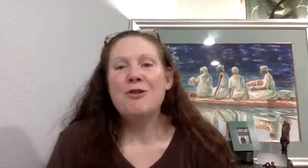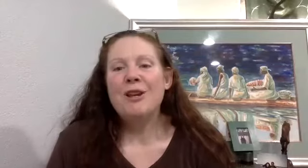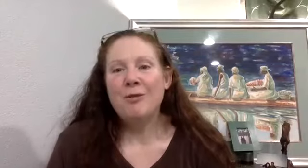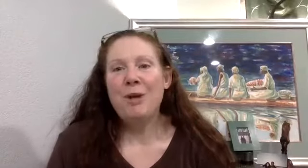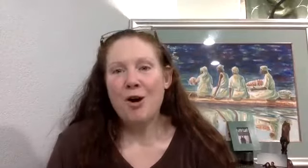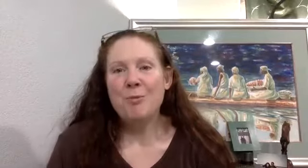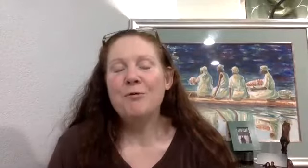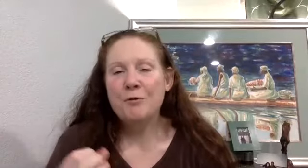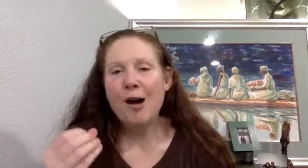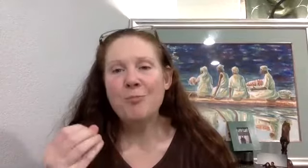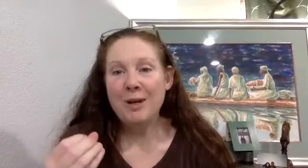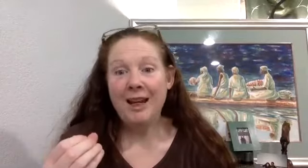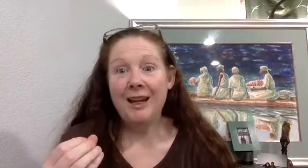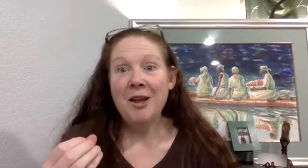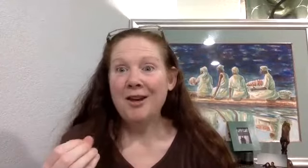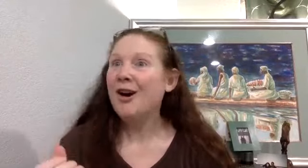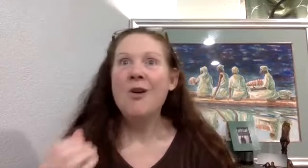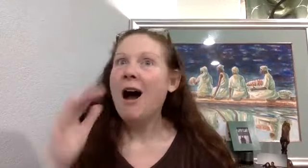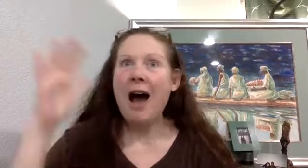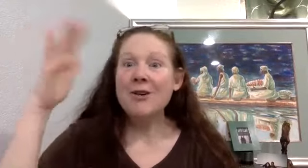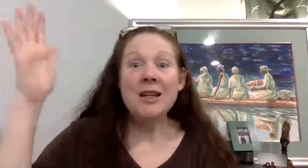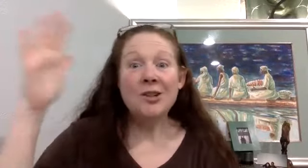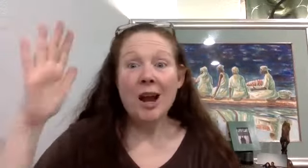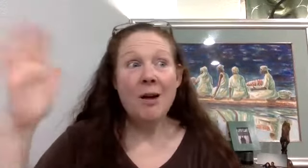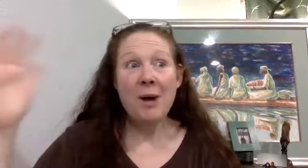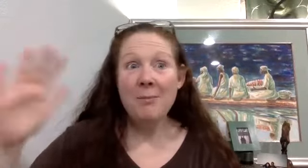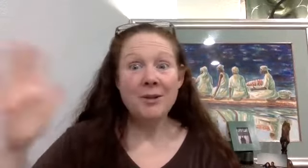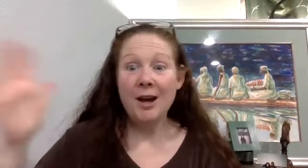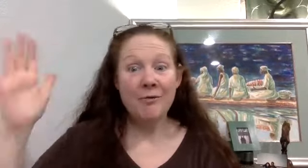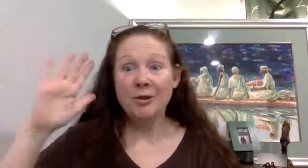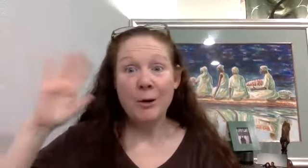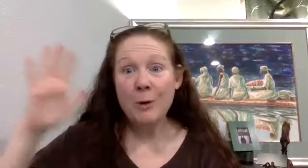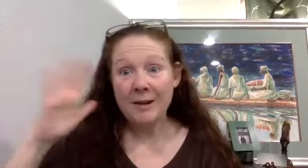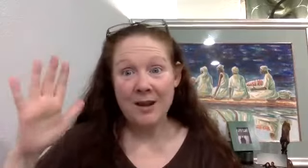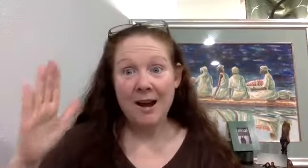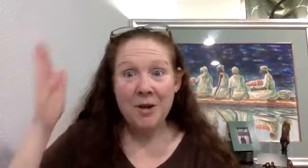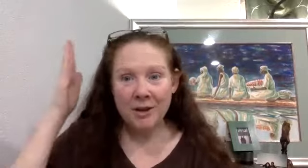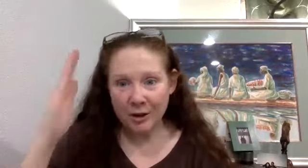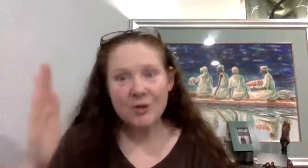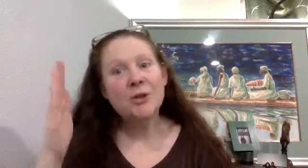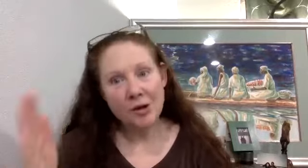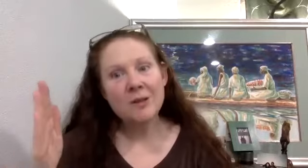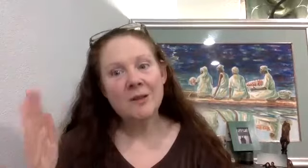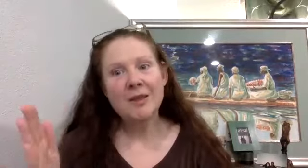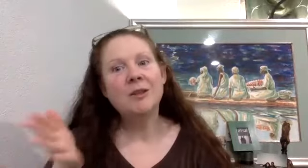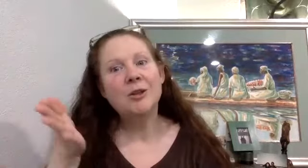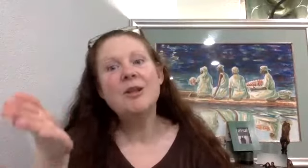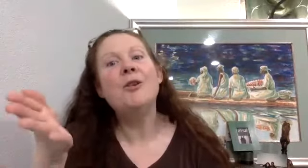you've given me hope. You, you've helped me go. I don't need to check on my mental health for like weeks now that there's a certainty that there's another